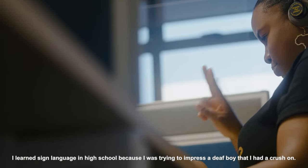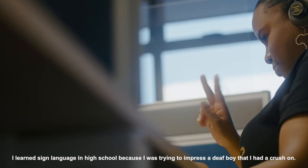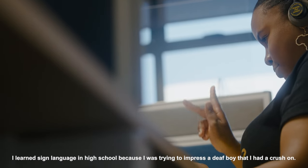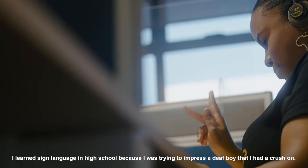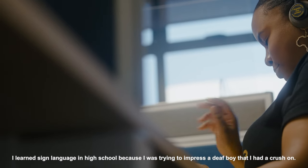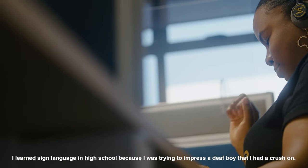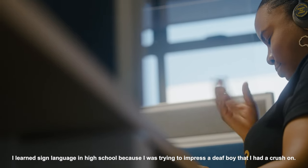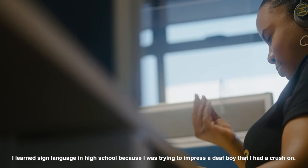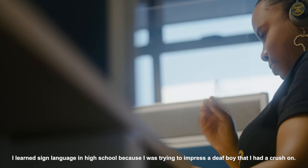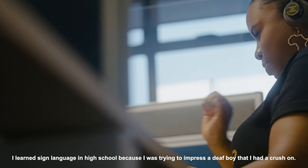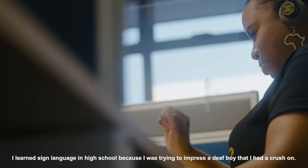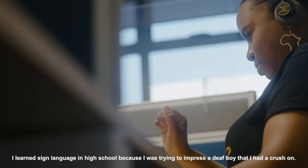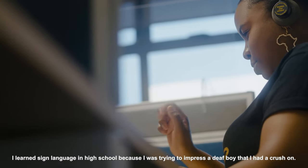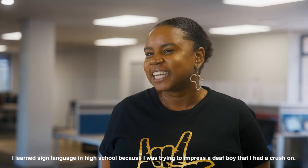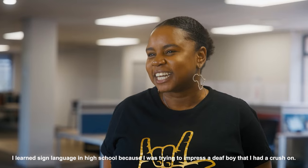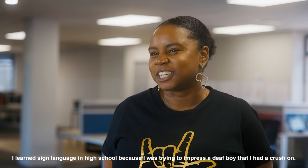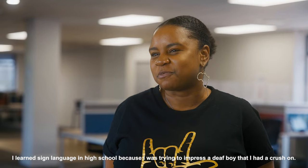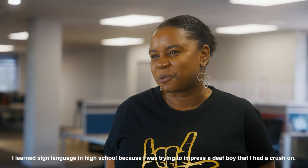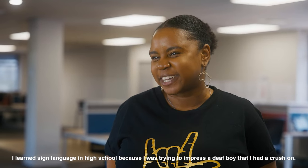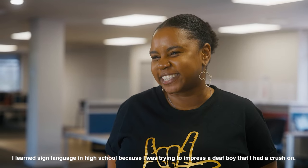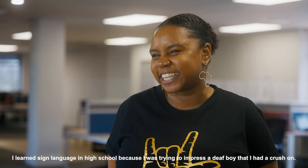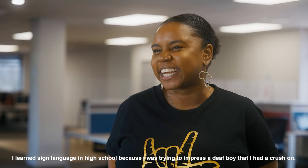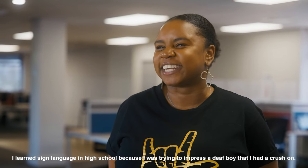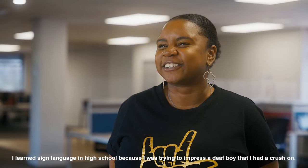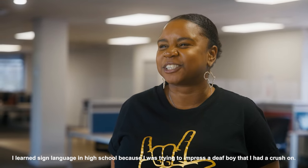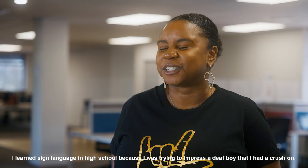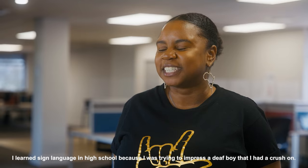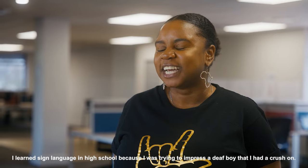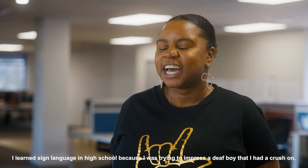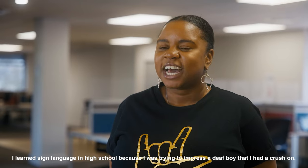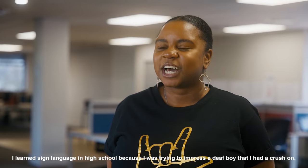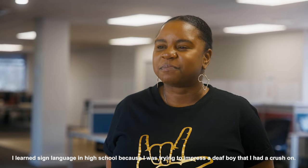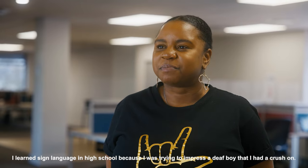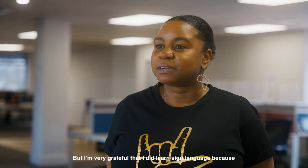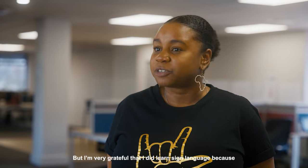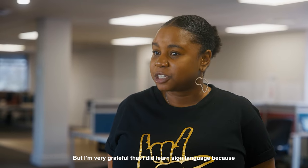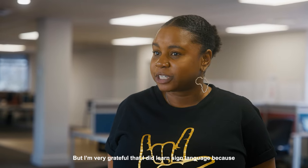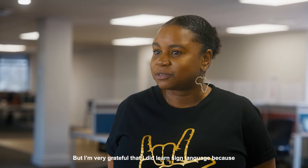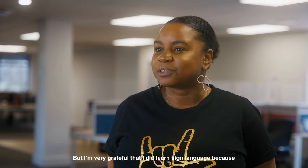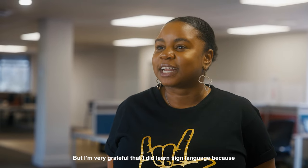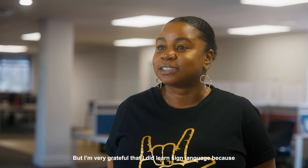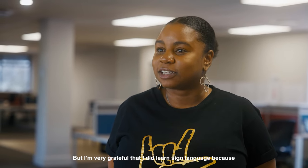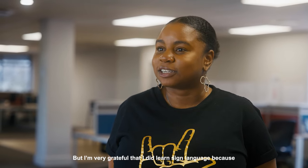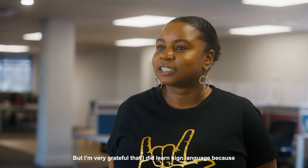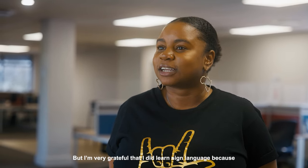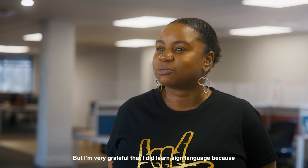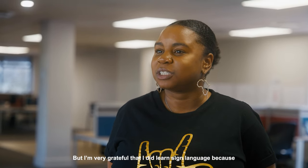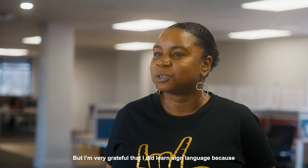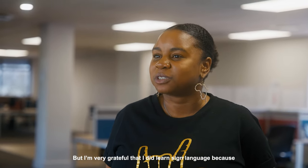because I was trying to impress a deaf boy that I had a crush on but I'm very grateful that I did learn sign language because